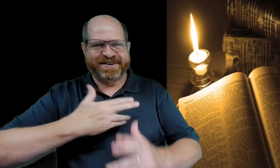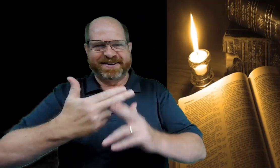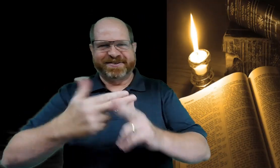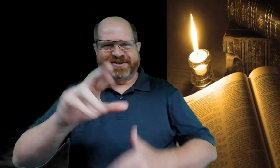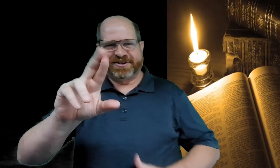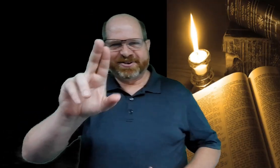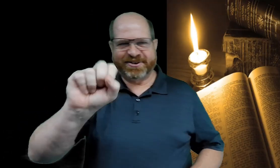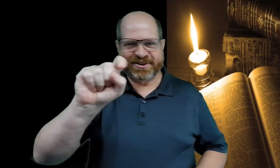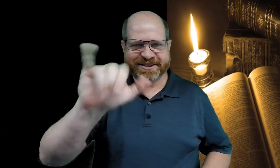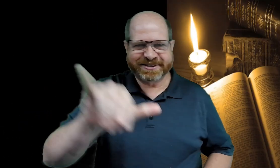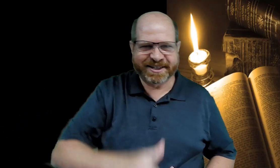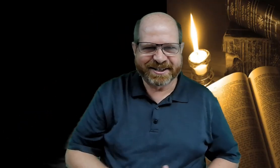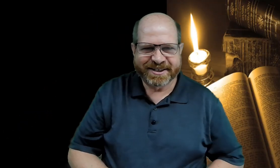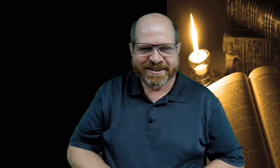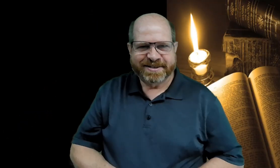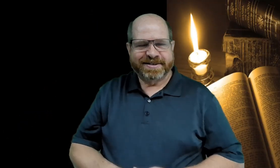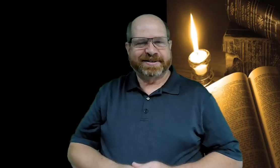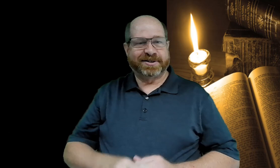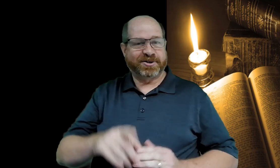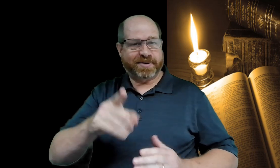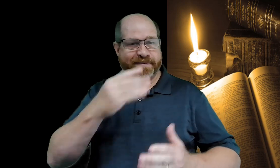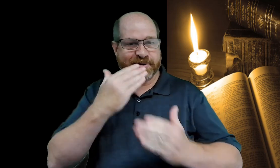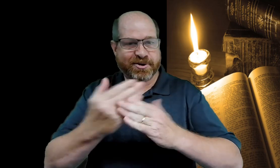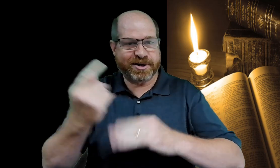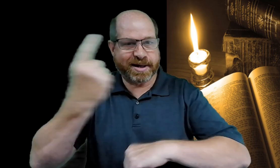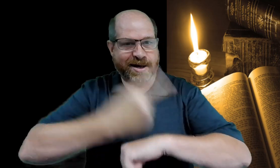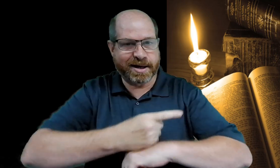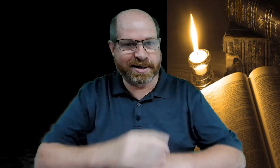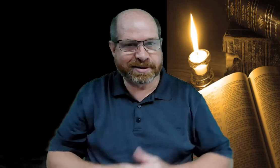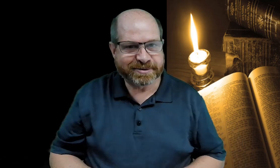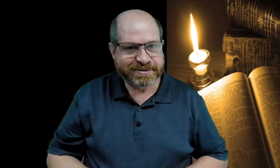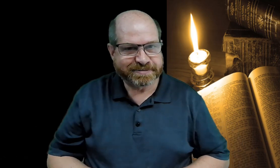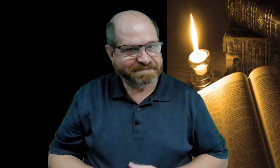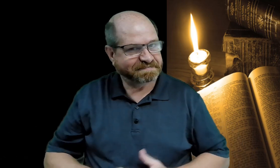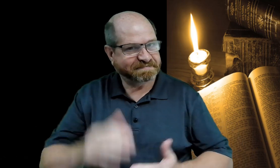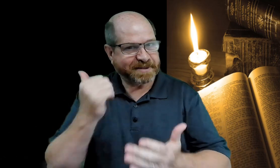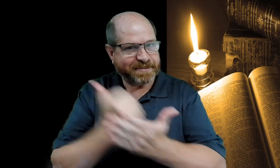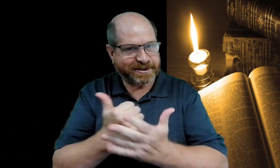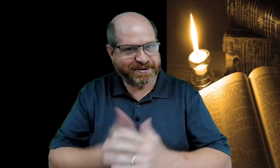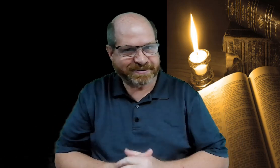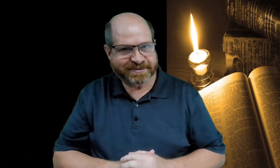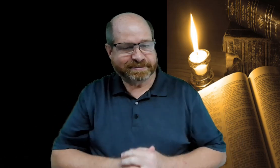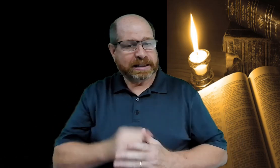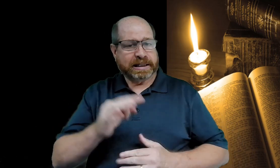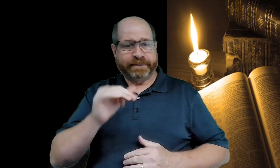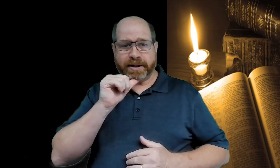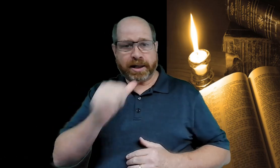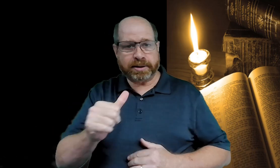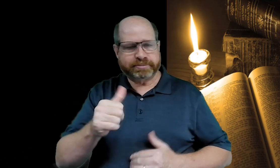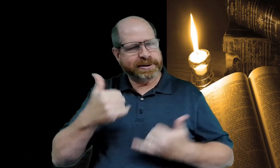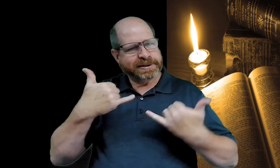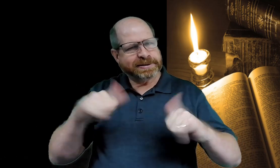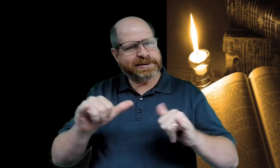hello my name is rusty have you had a good day amen if not